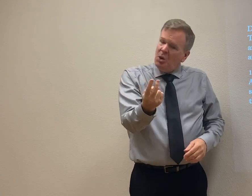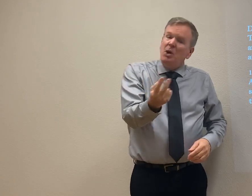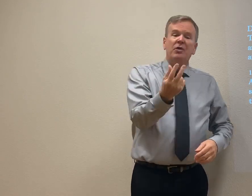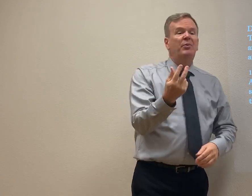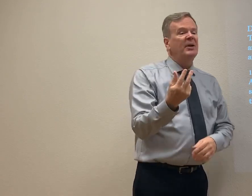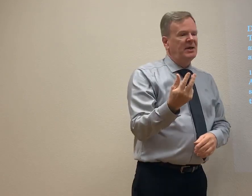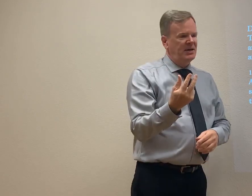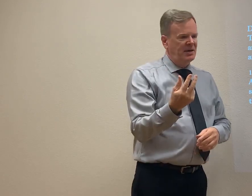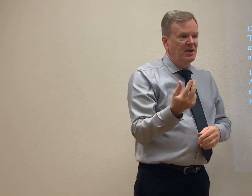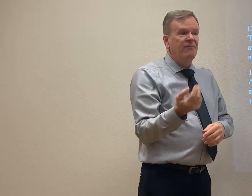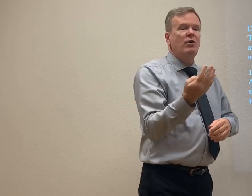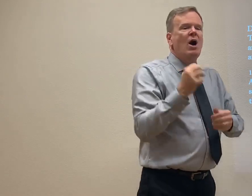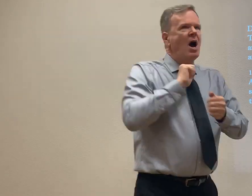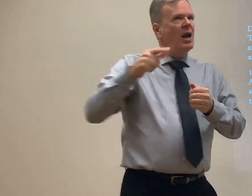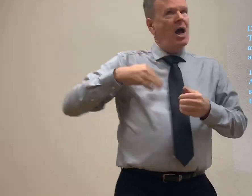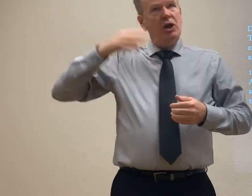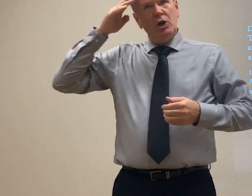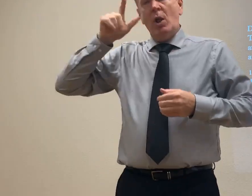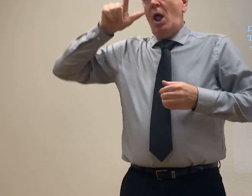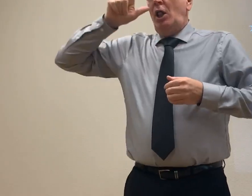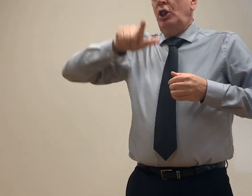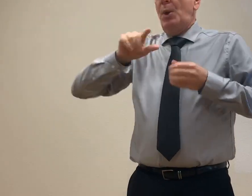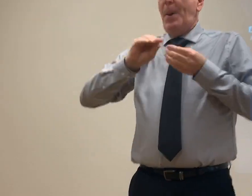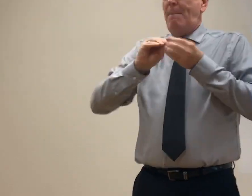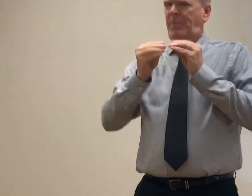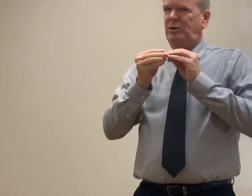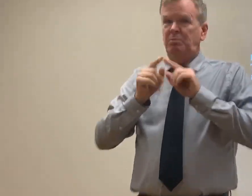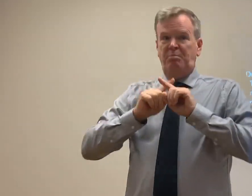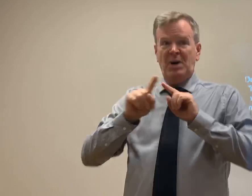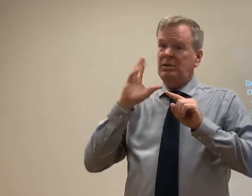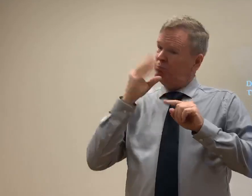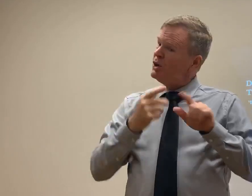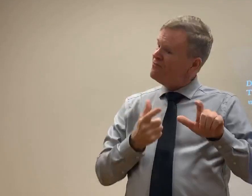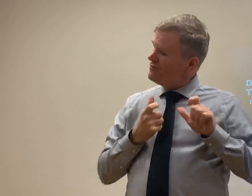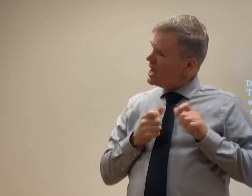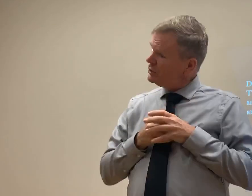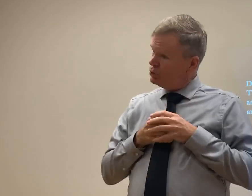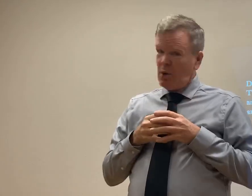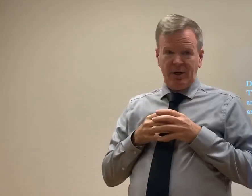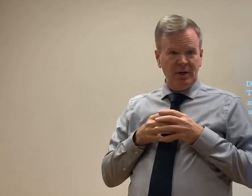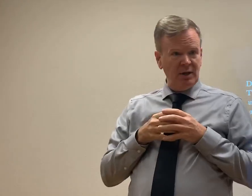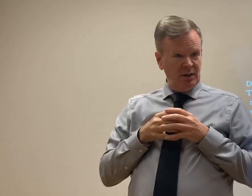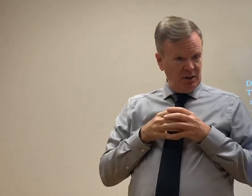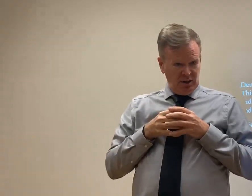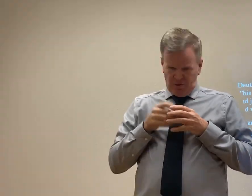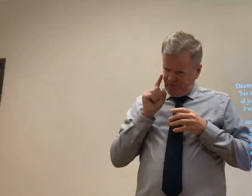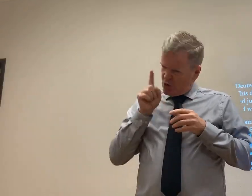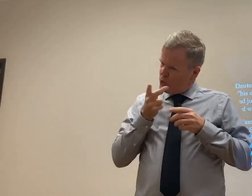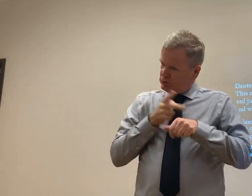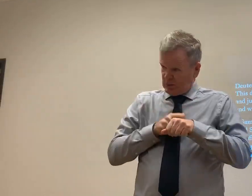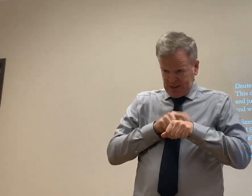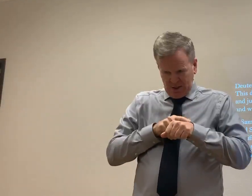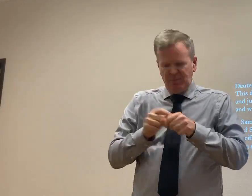The church started growing. And all I know, was a low number, but it was going. It was growing quickly, for that matter. was